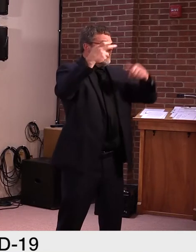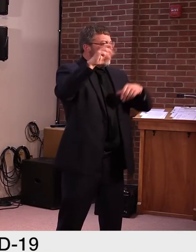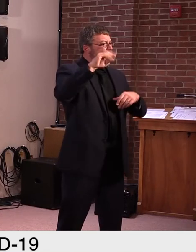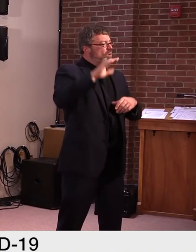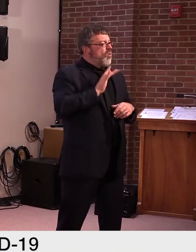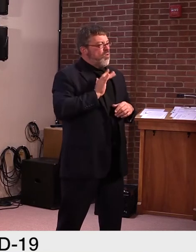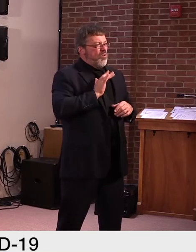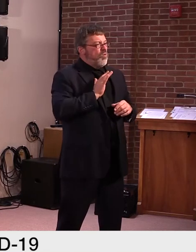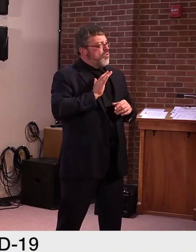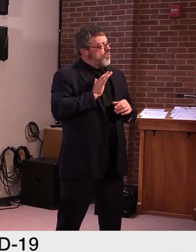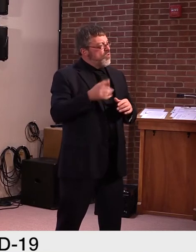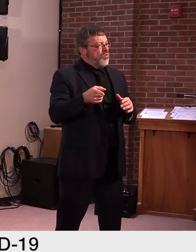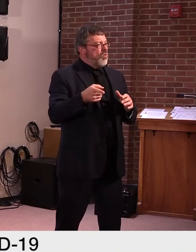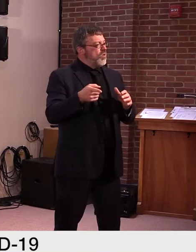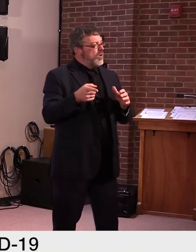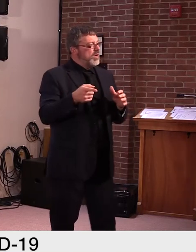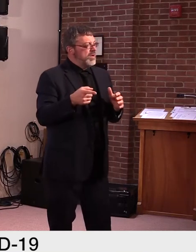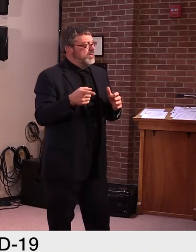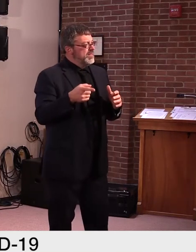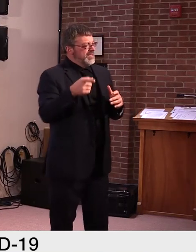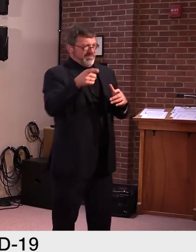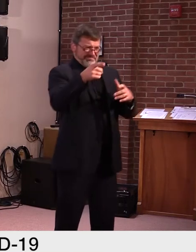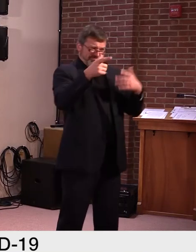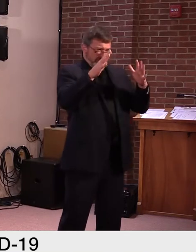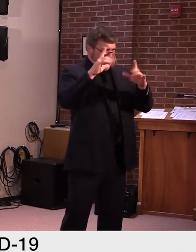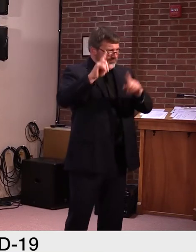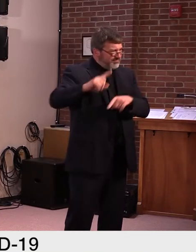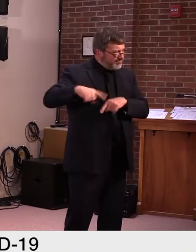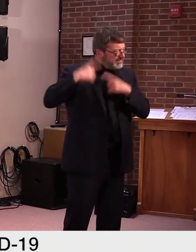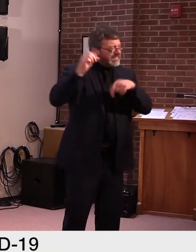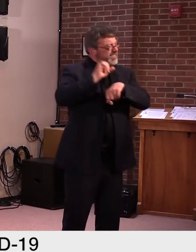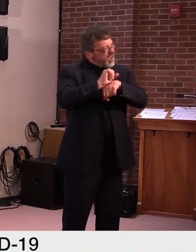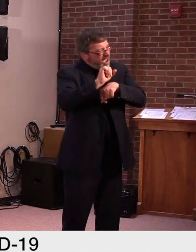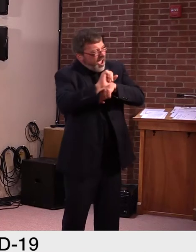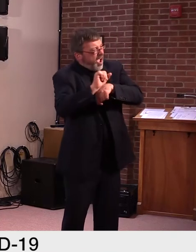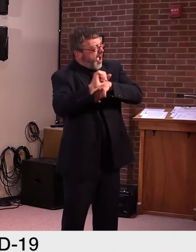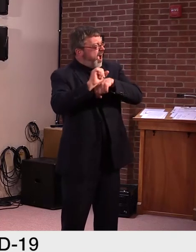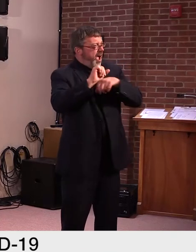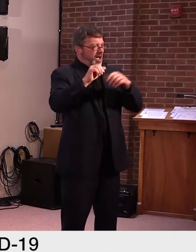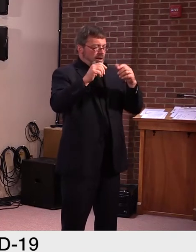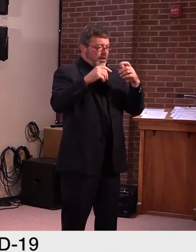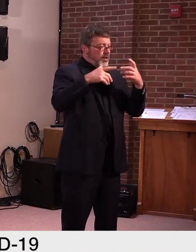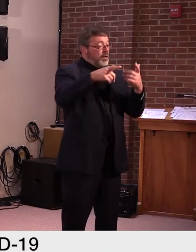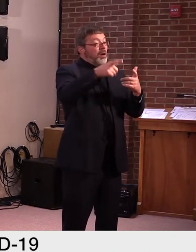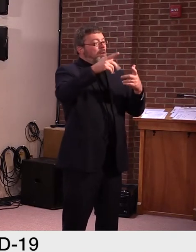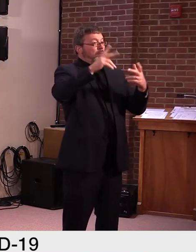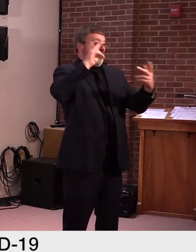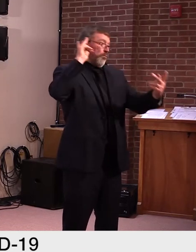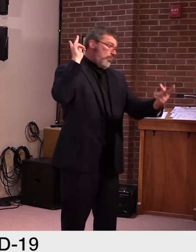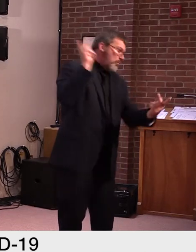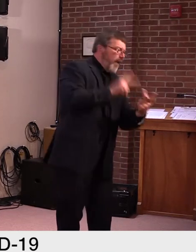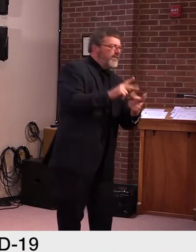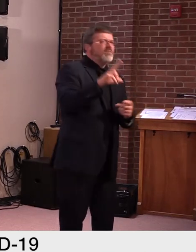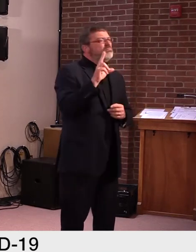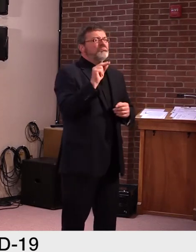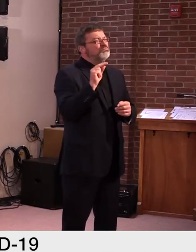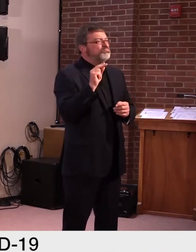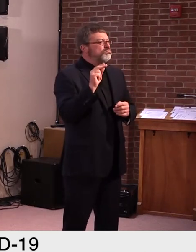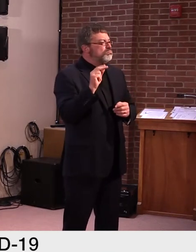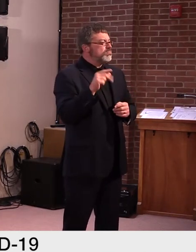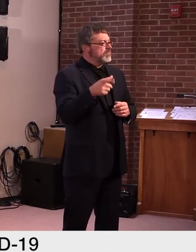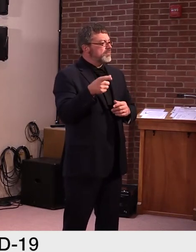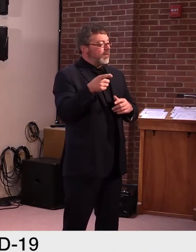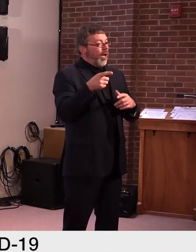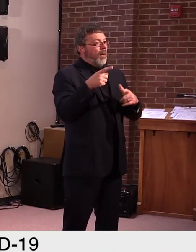there, that doesn't mean that the system is perfect. And it needs to operate on, better, I think,